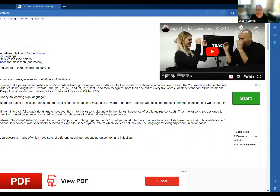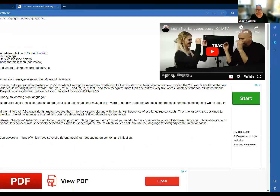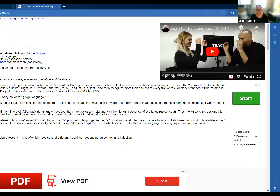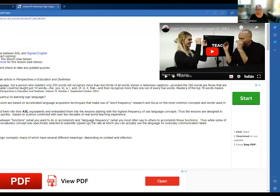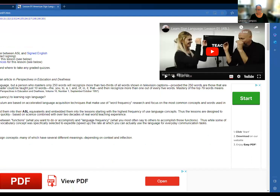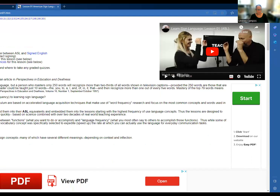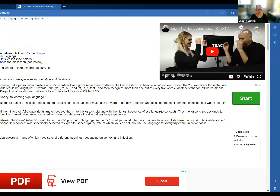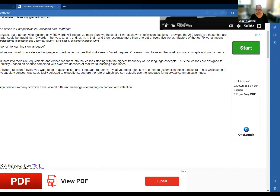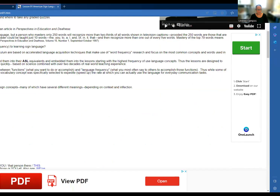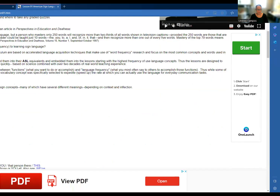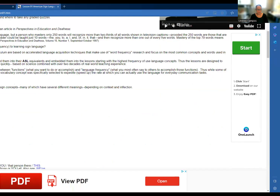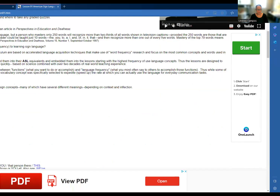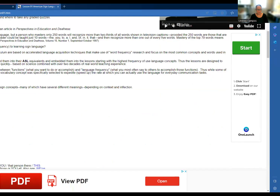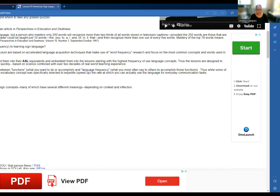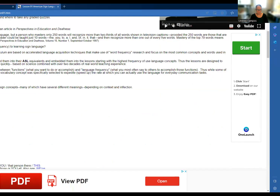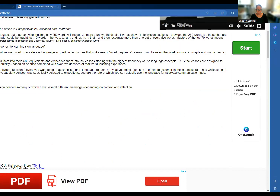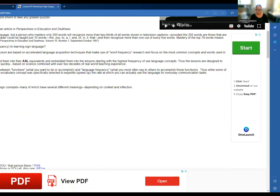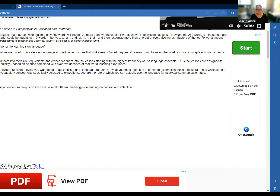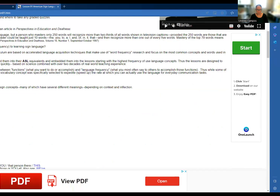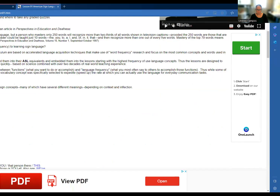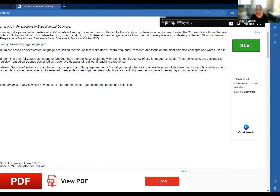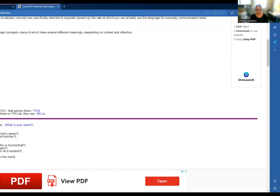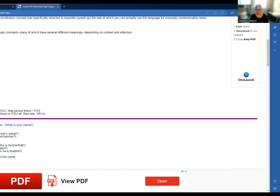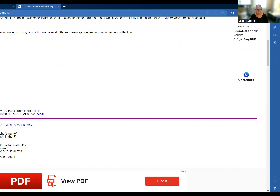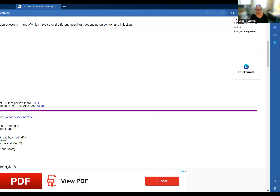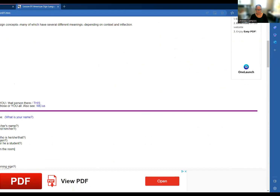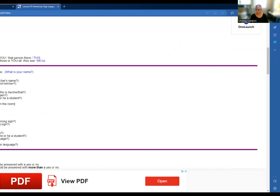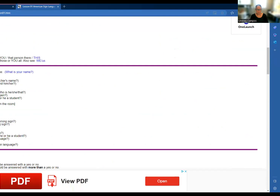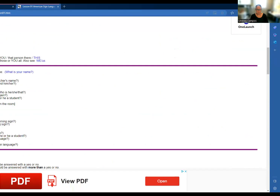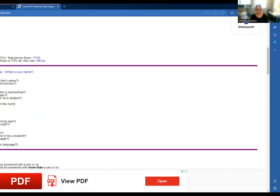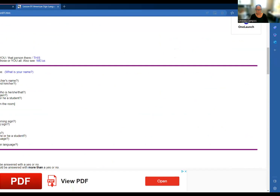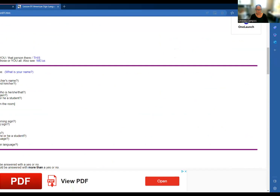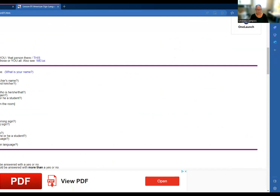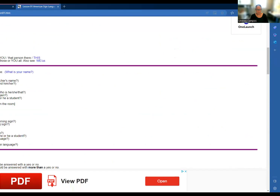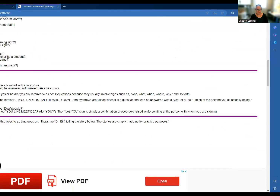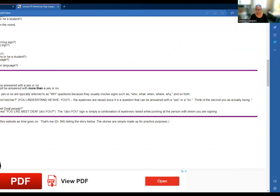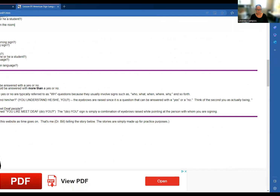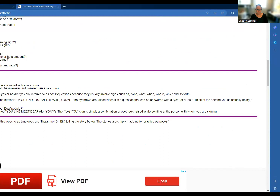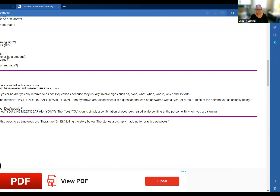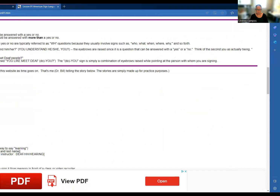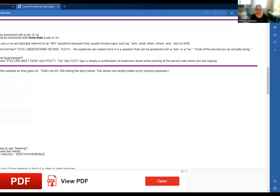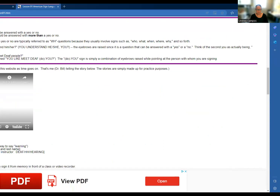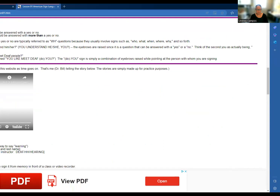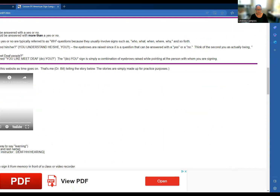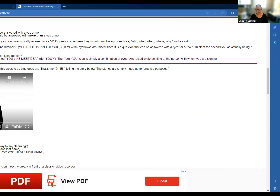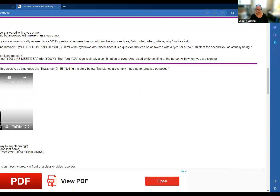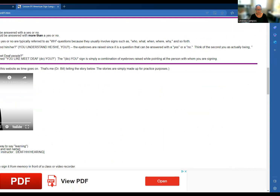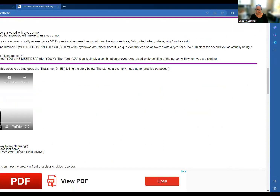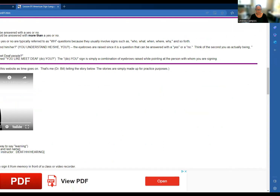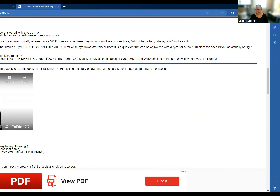So here's lesson one. So you kind of go through. It gives you the vocabulary you're learning in that lesson. It gives you some practice, gives you some response,